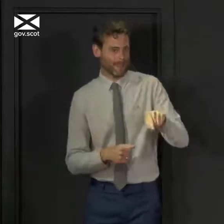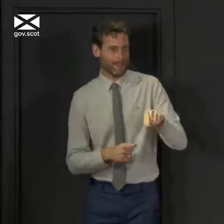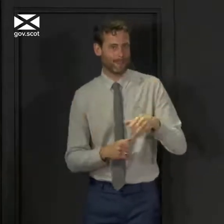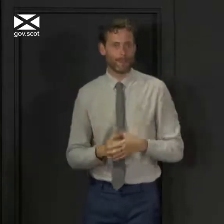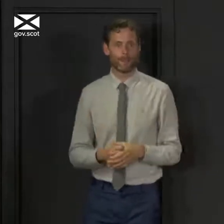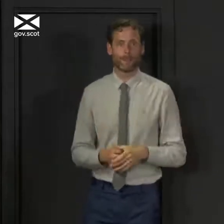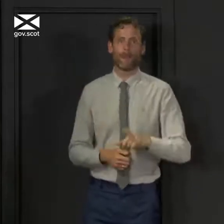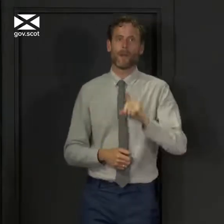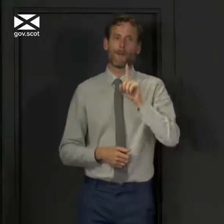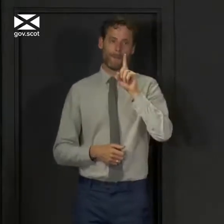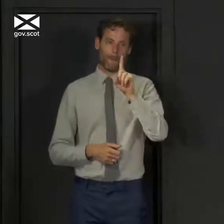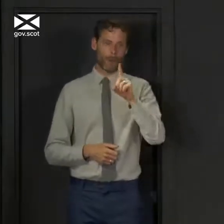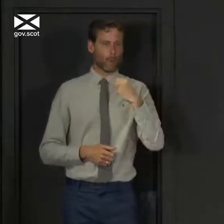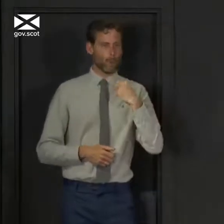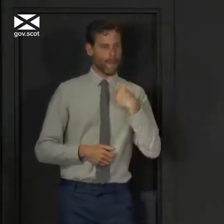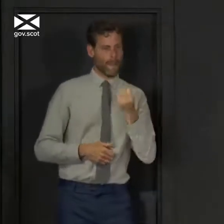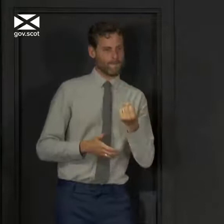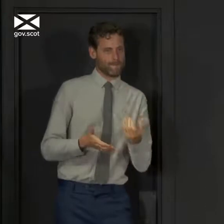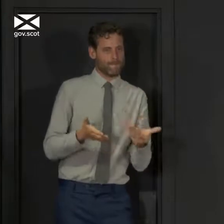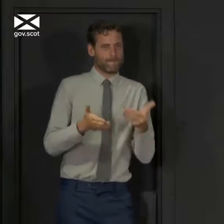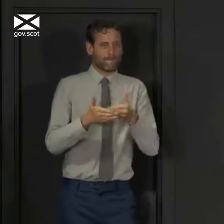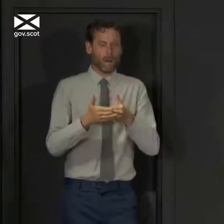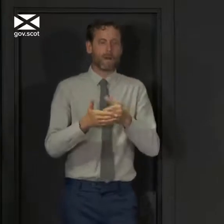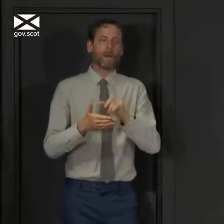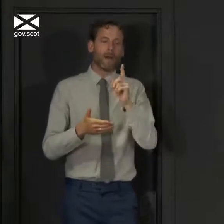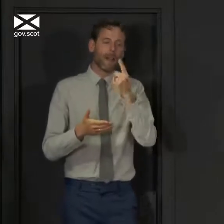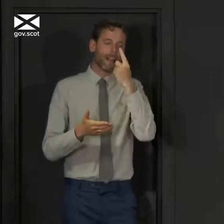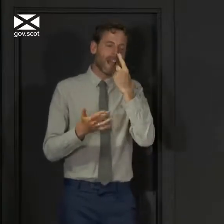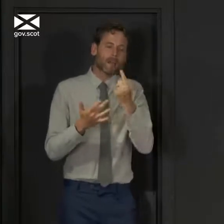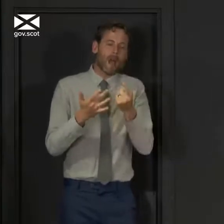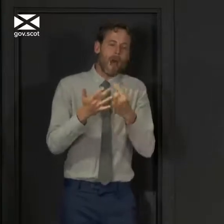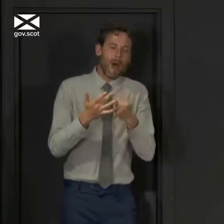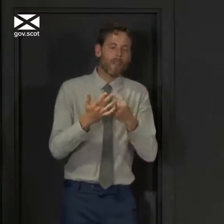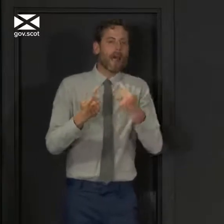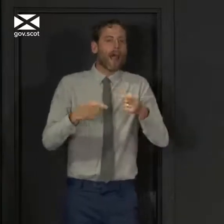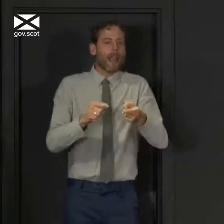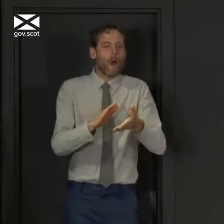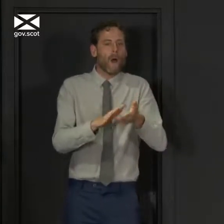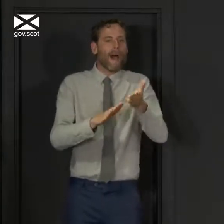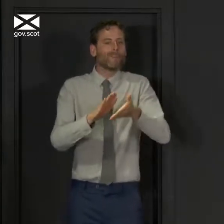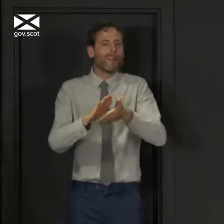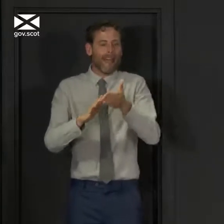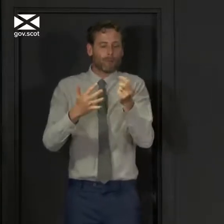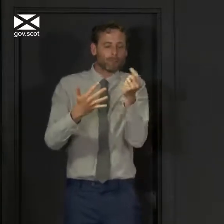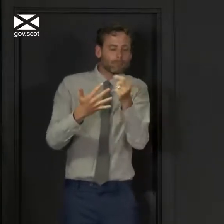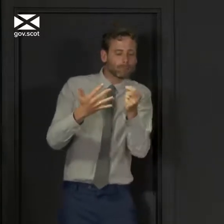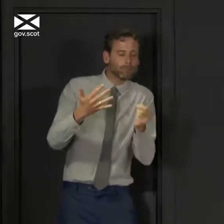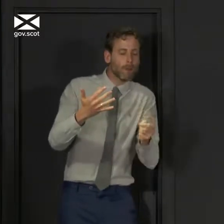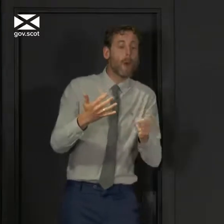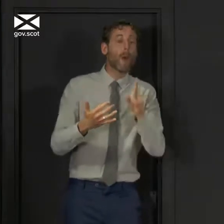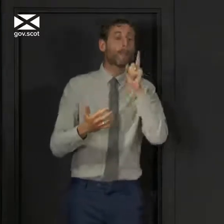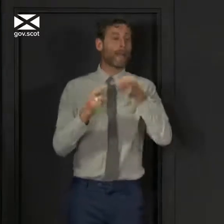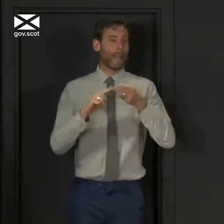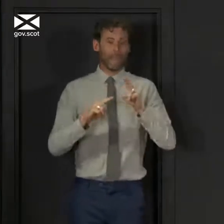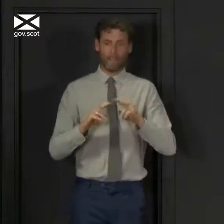doing today is adding some more exceptions to that, the ones that I have covered. But when you're not doing any of that, the advice is still to stay at home